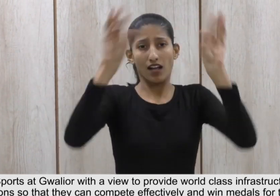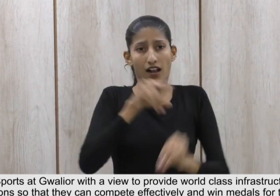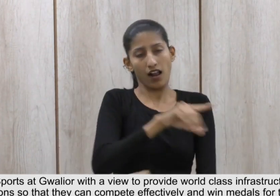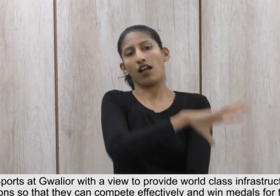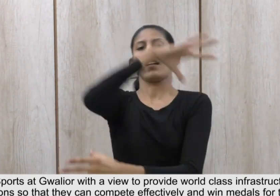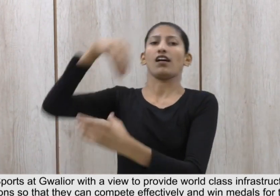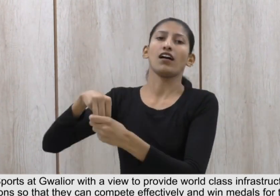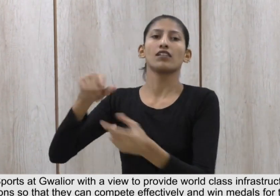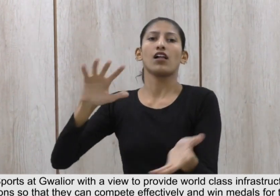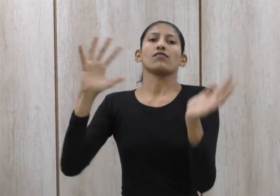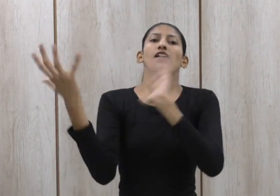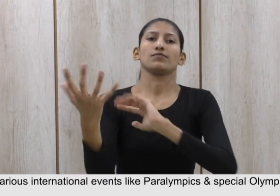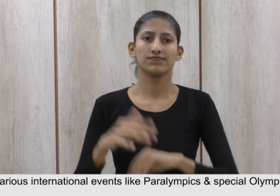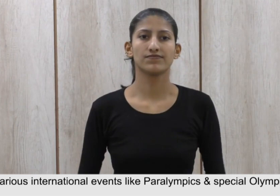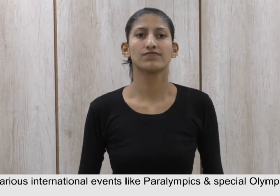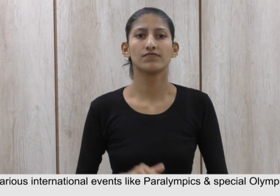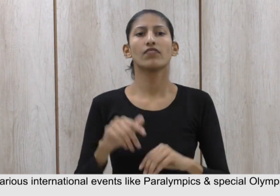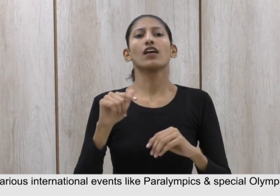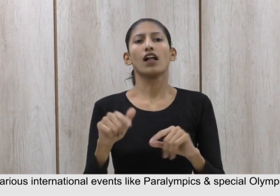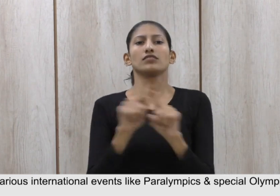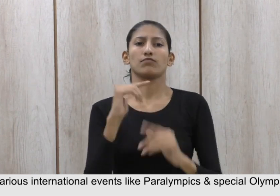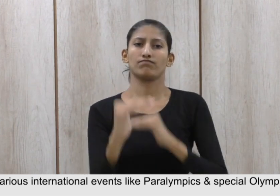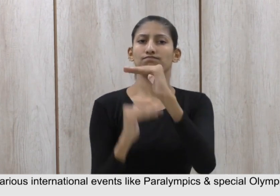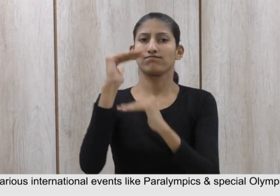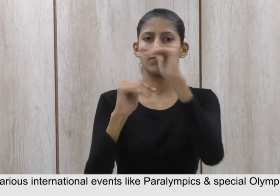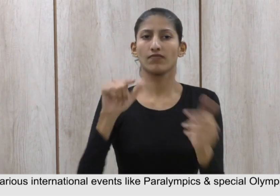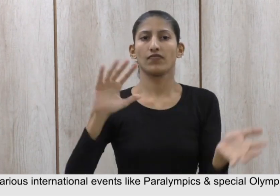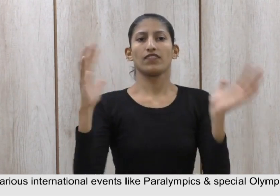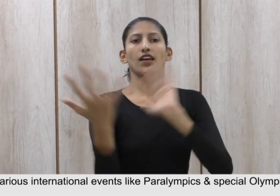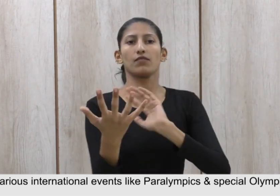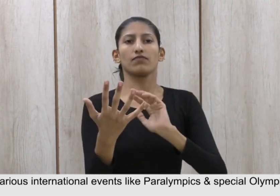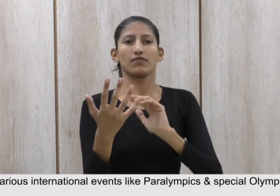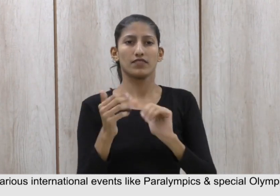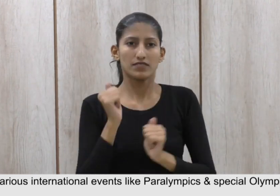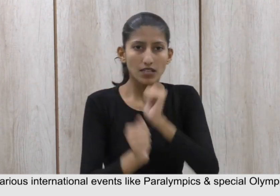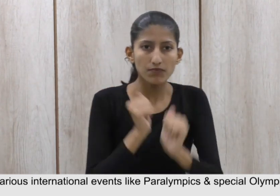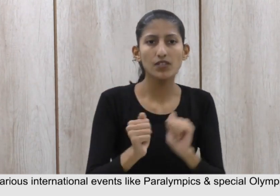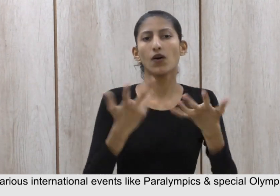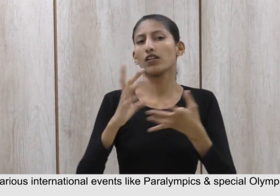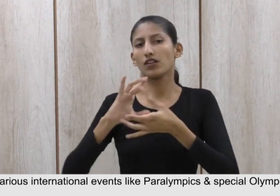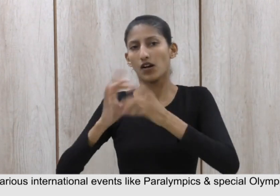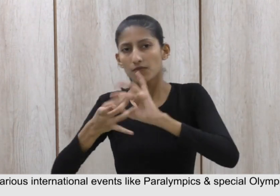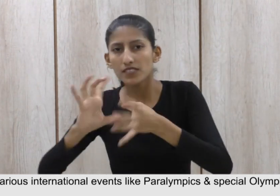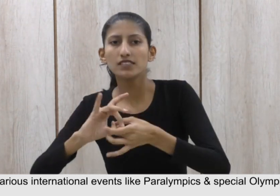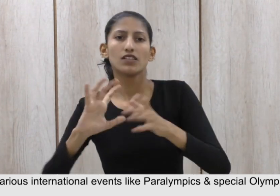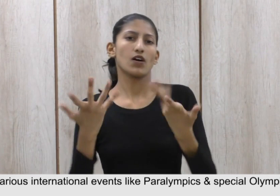in various international events like Paralympics and Special Olympics.